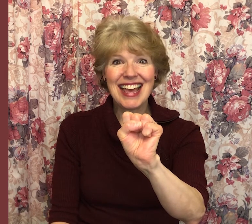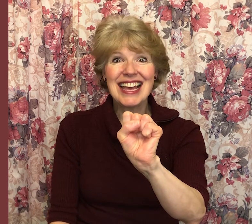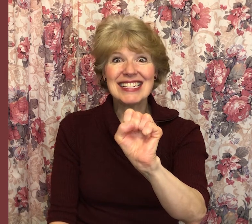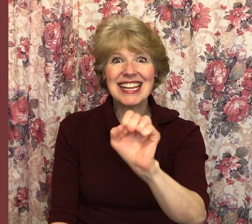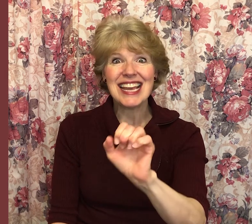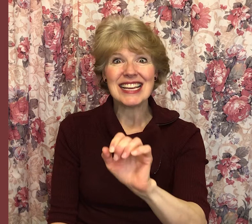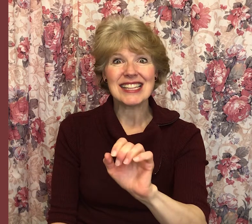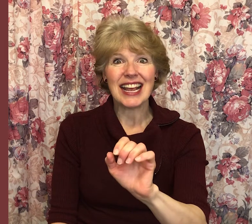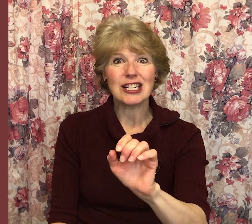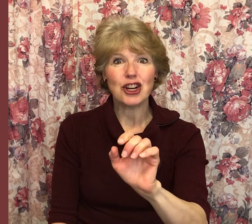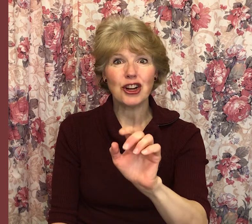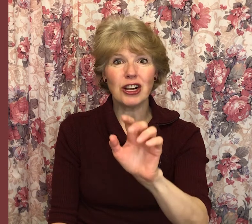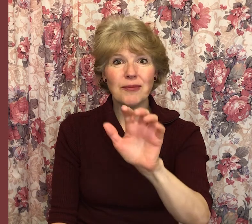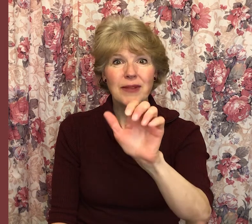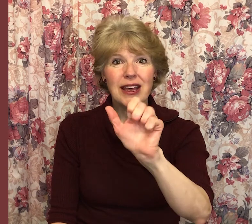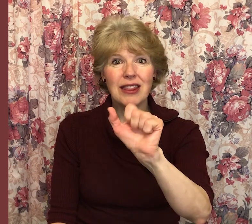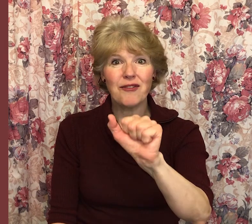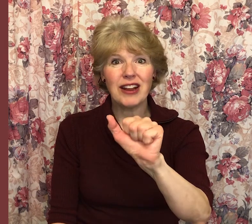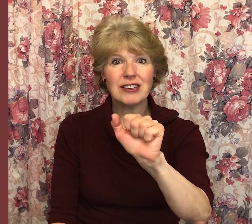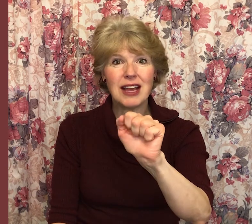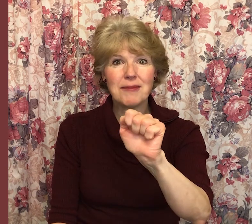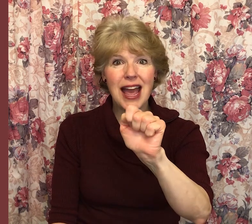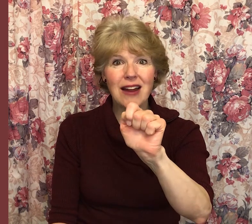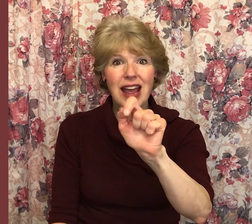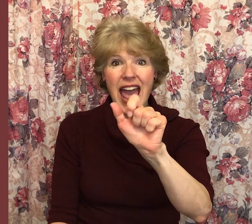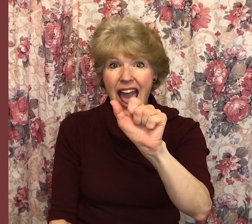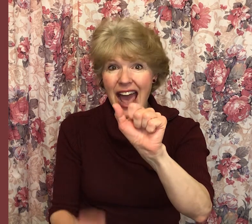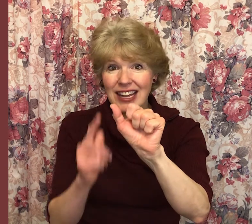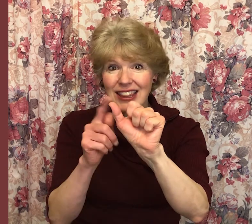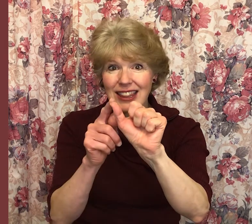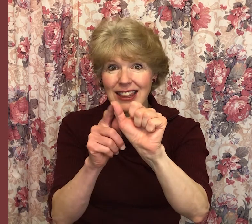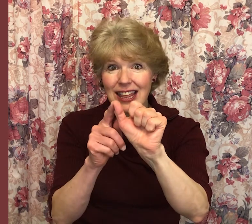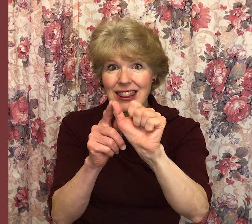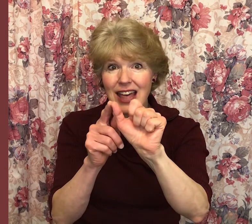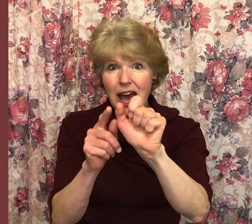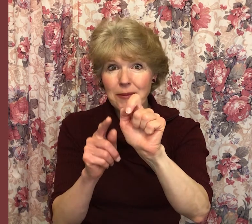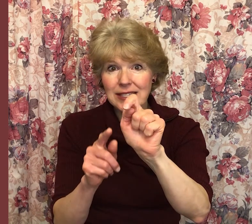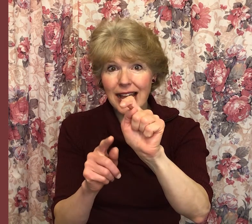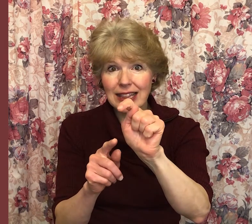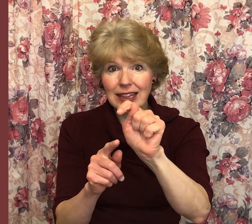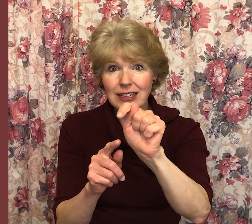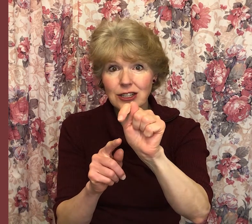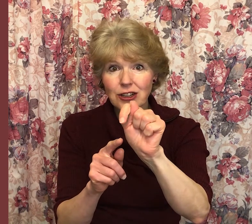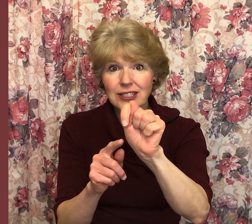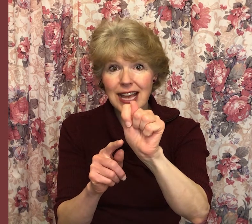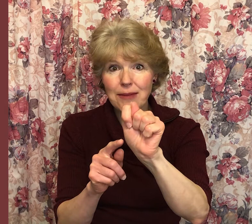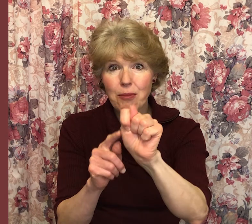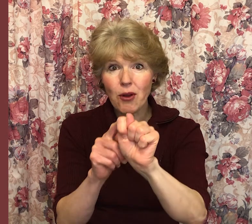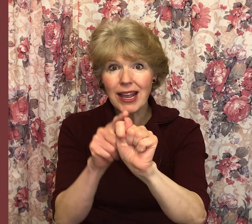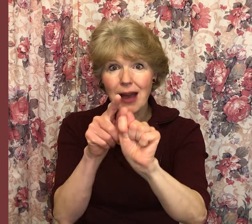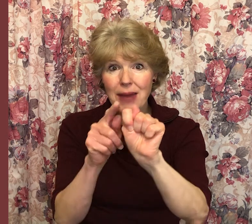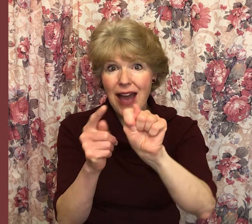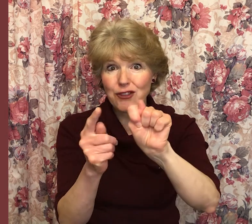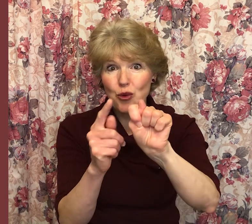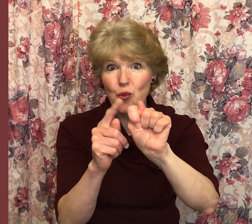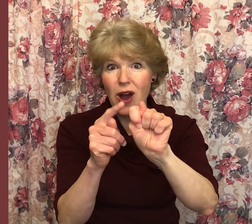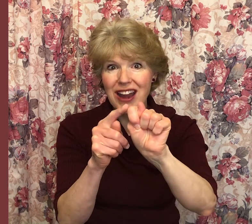T is like a turtle. The fingers come down, and the thumb is like the little turtle's head poking up after one